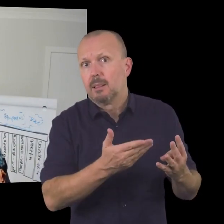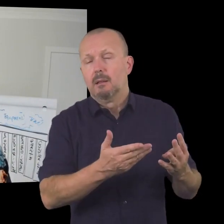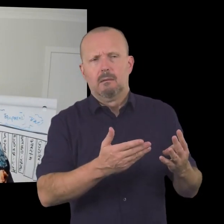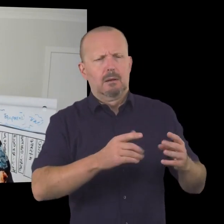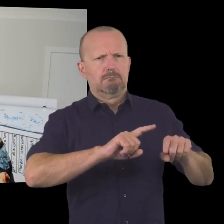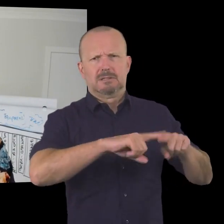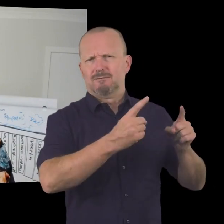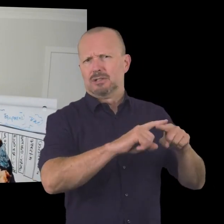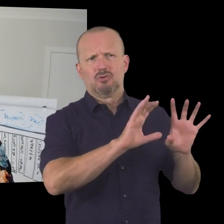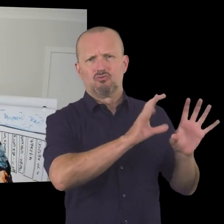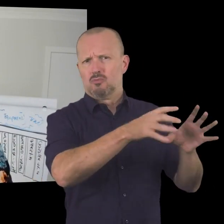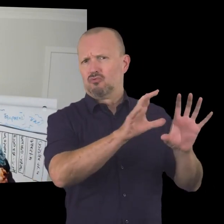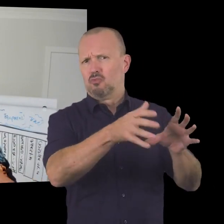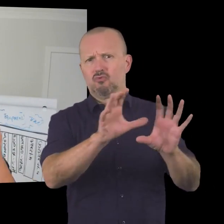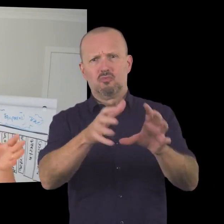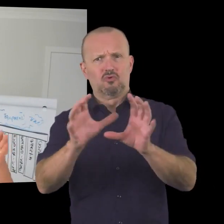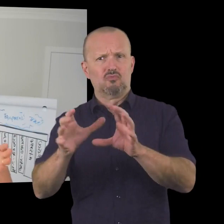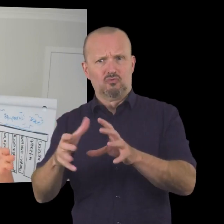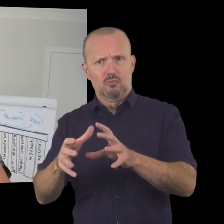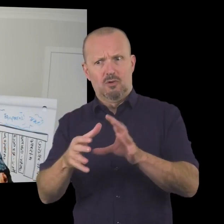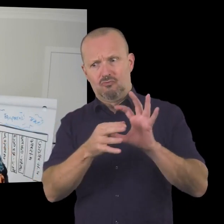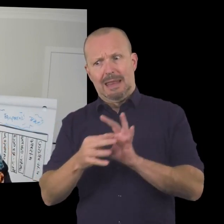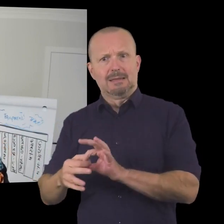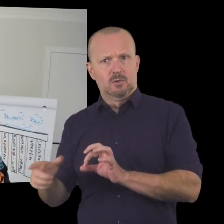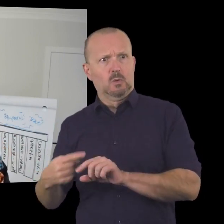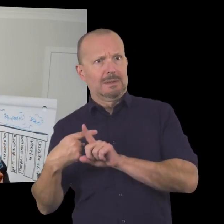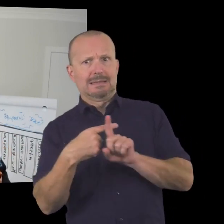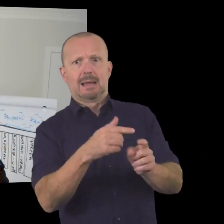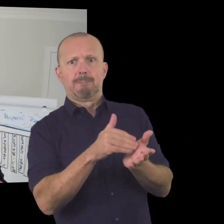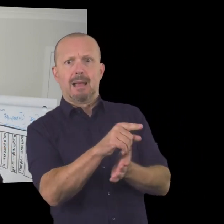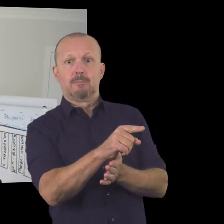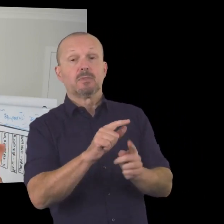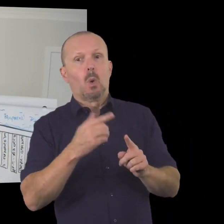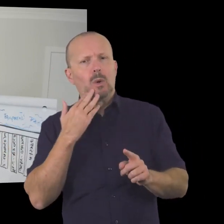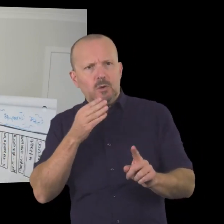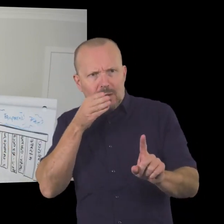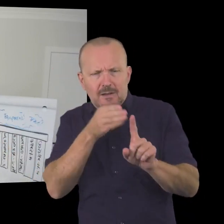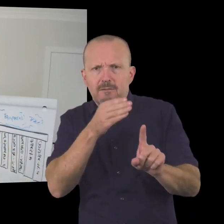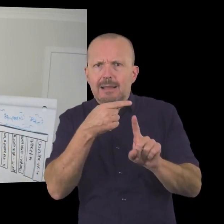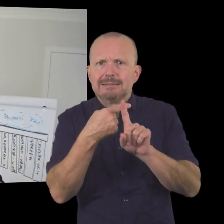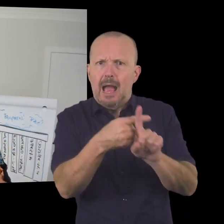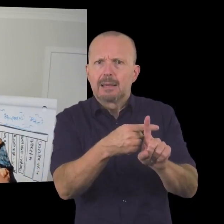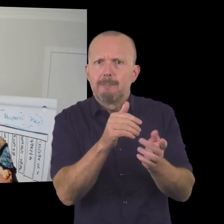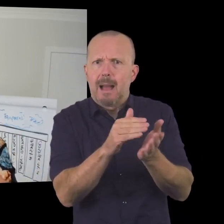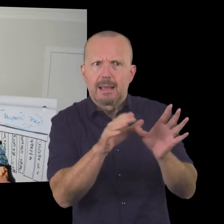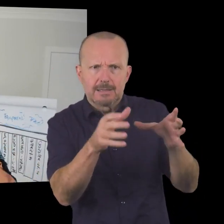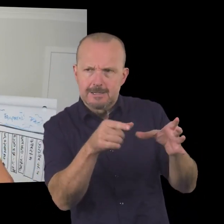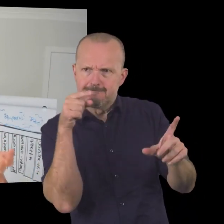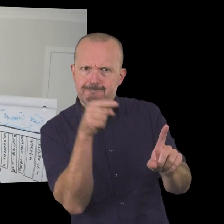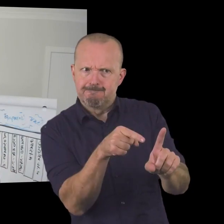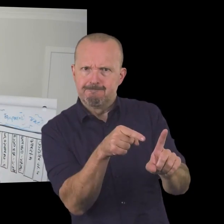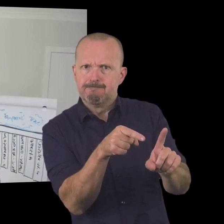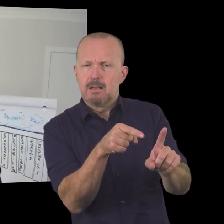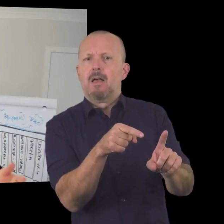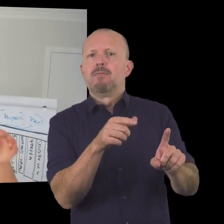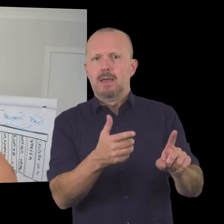it could be older persons there's a whole raft of different opportunities in terms of that target market and once you're clear on your target market you